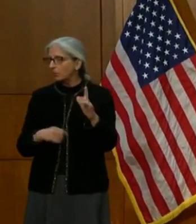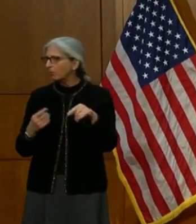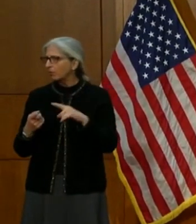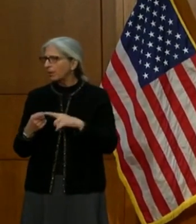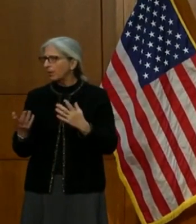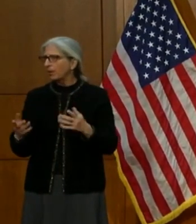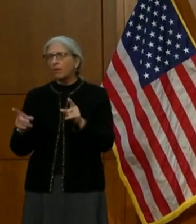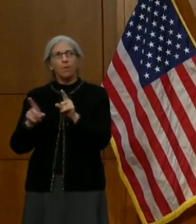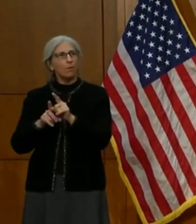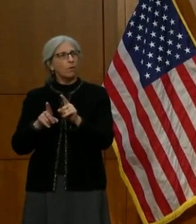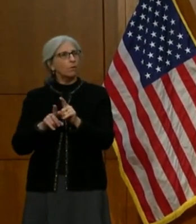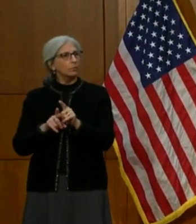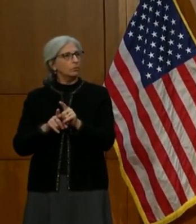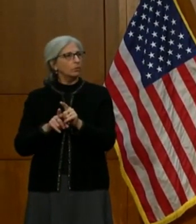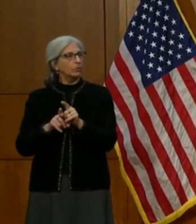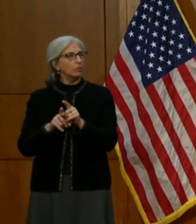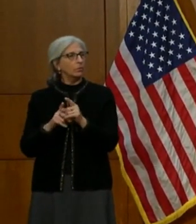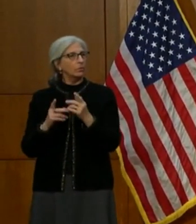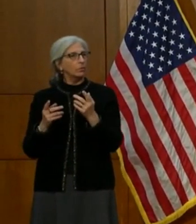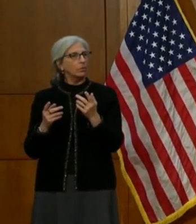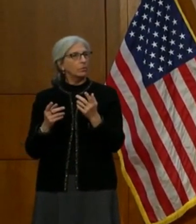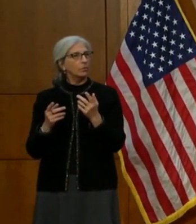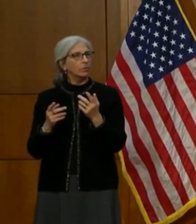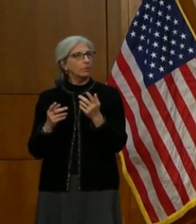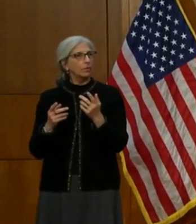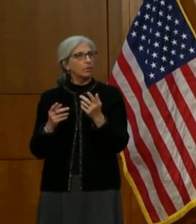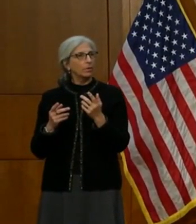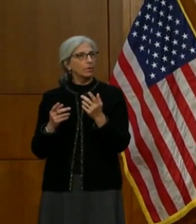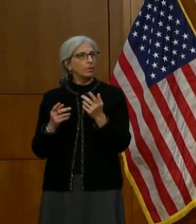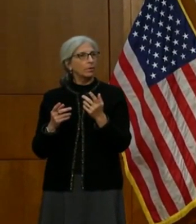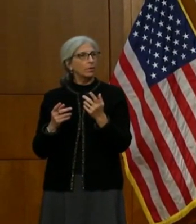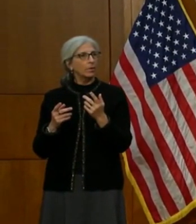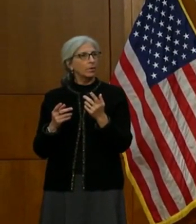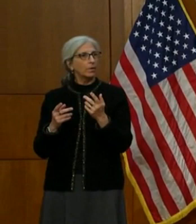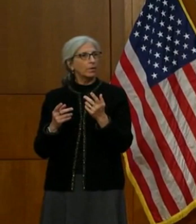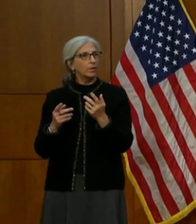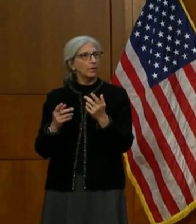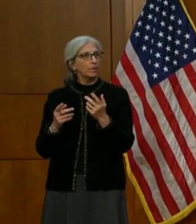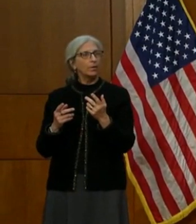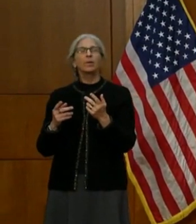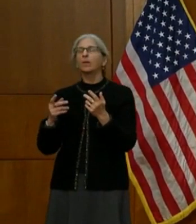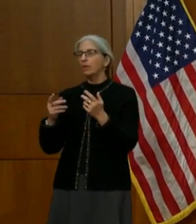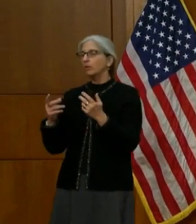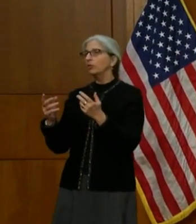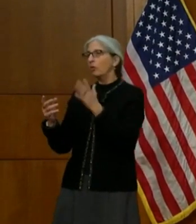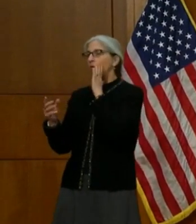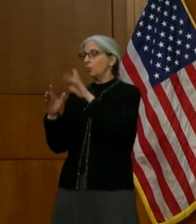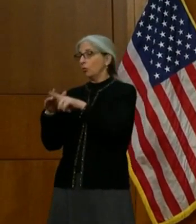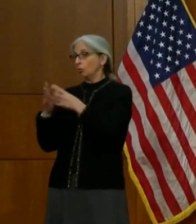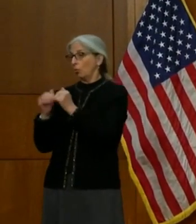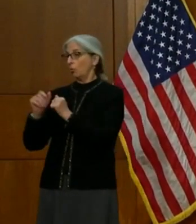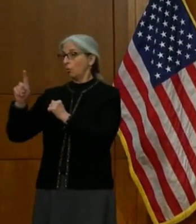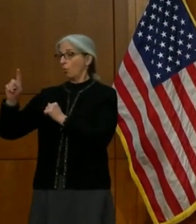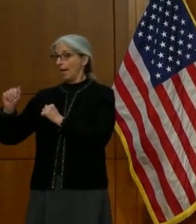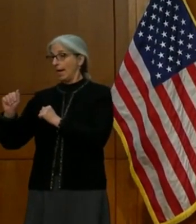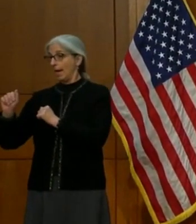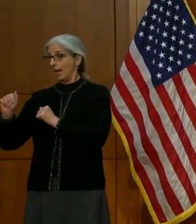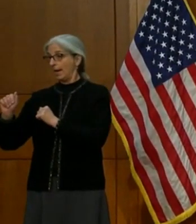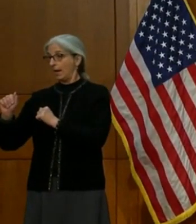the threshold that you're trying to hit before you're ready to begin expanding to the 1B priority group?